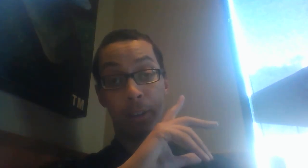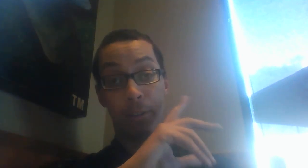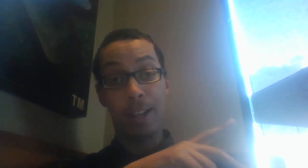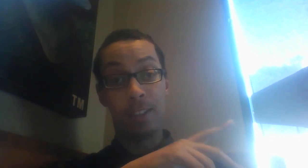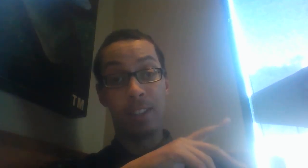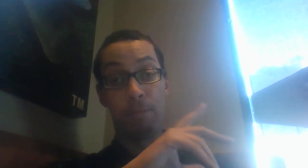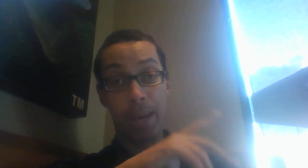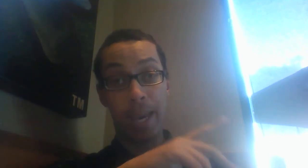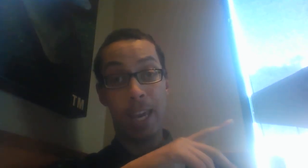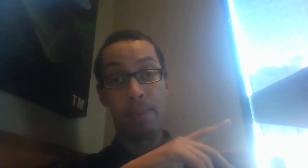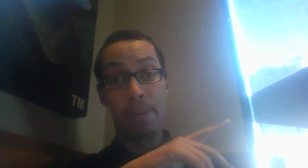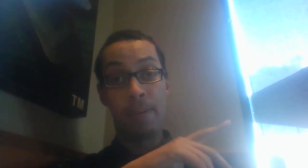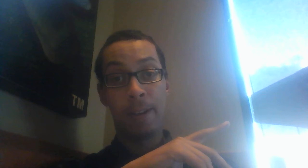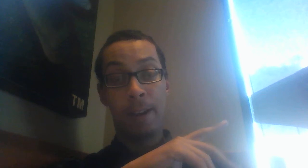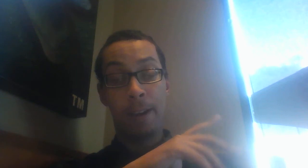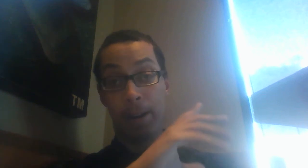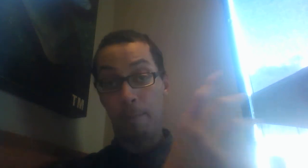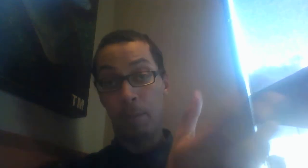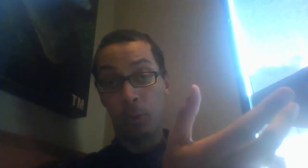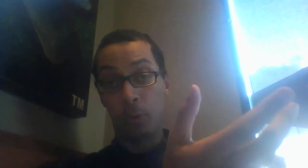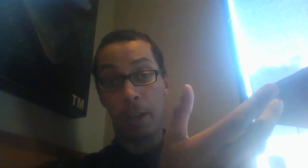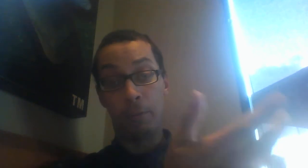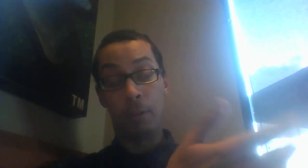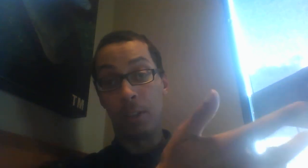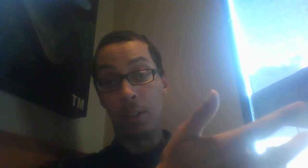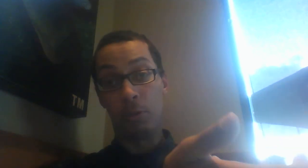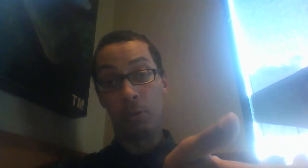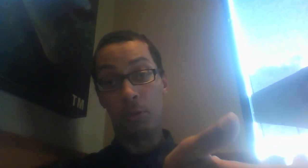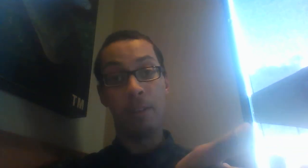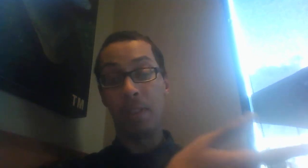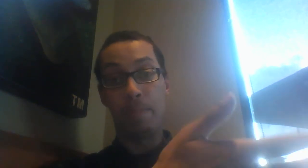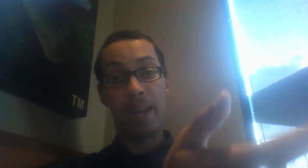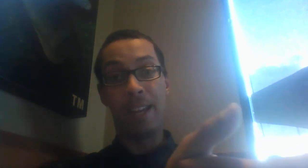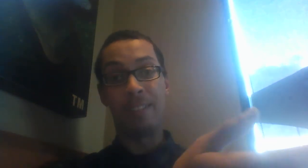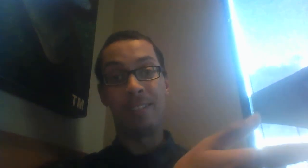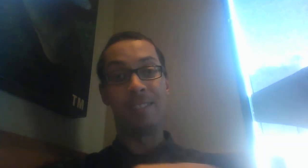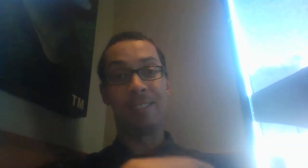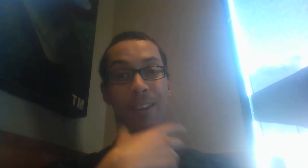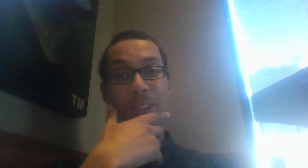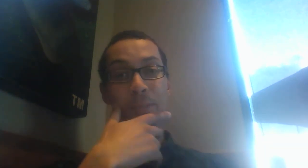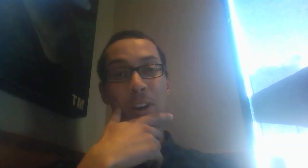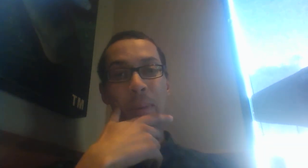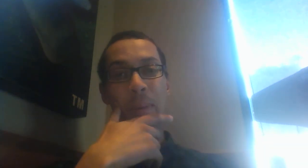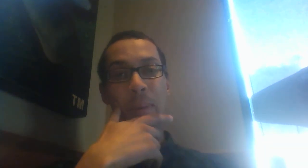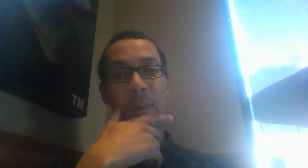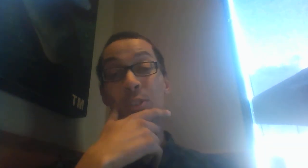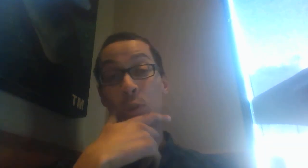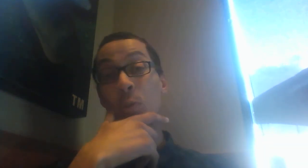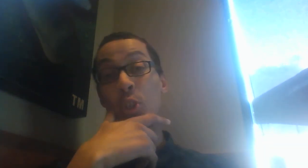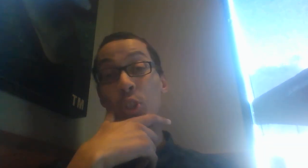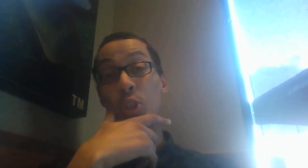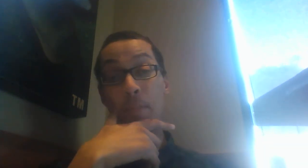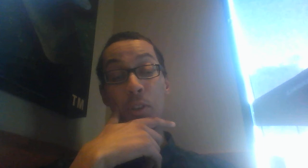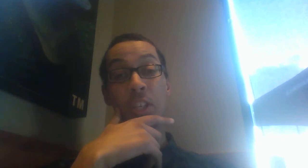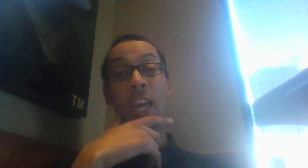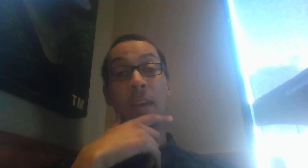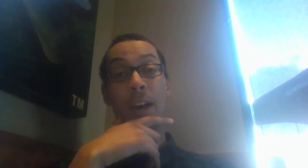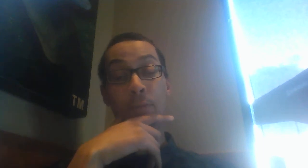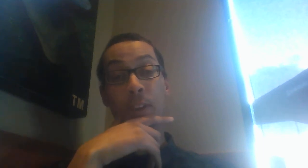a great deal of Babe, um, the Australian film by George Miller with the pigs and stuff and the farm animals, and then Shaun the Sheep, which came out a few